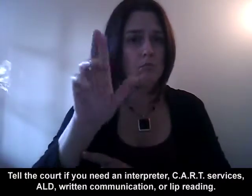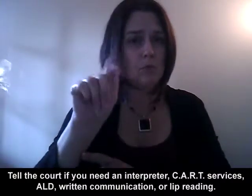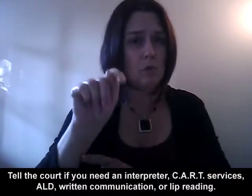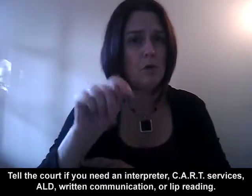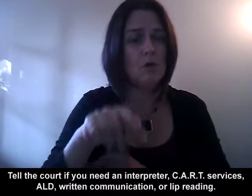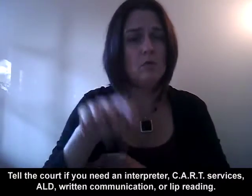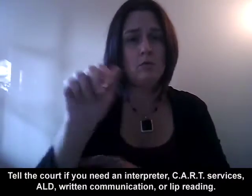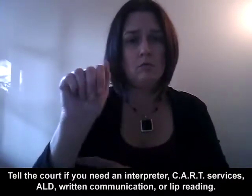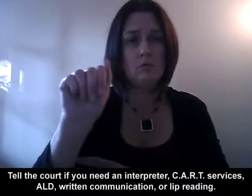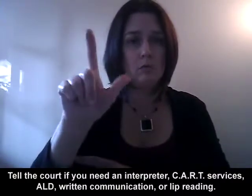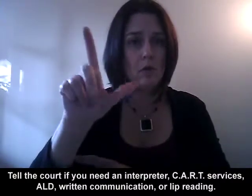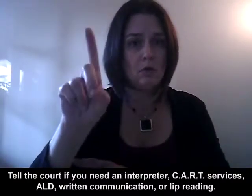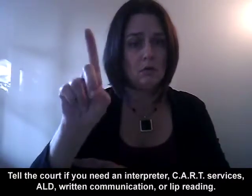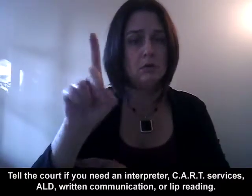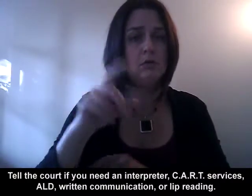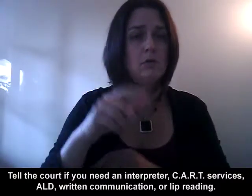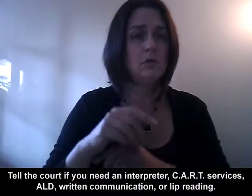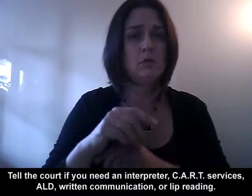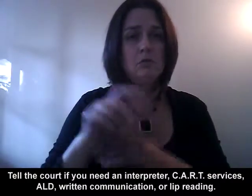ALD, written communication, or lip reading.